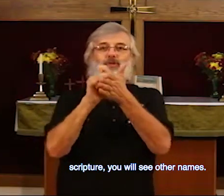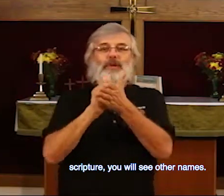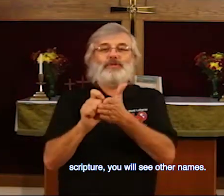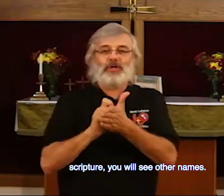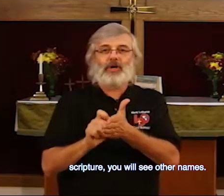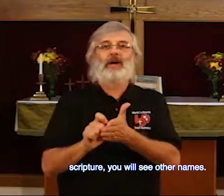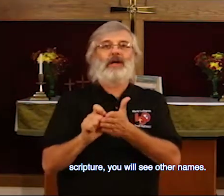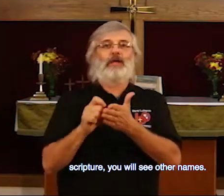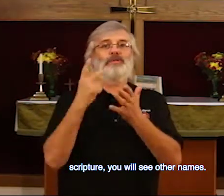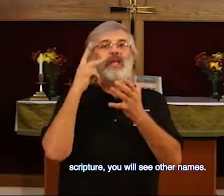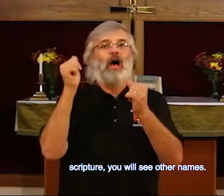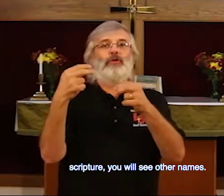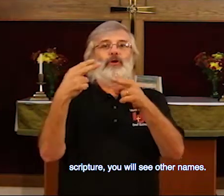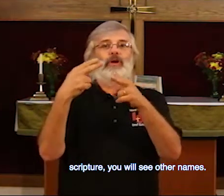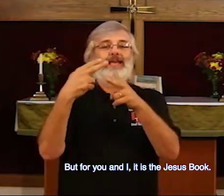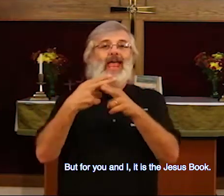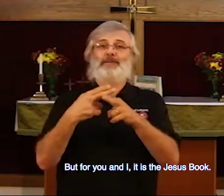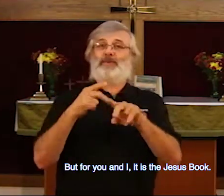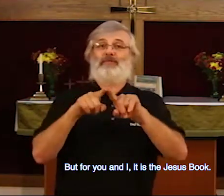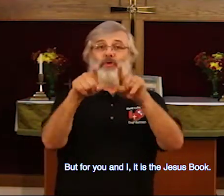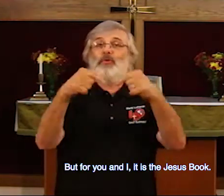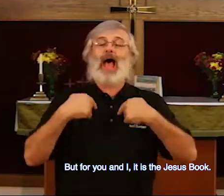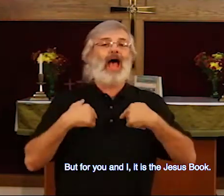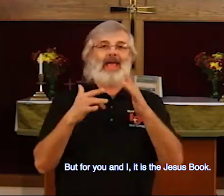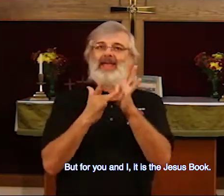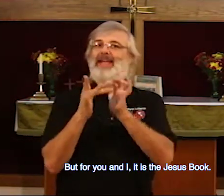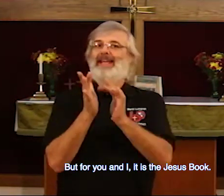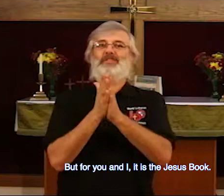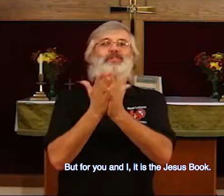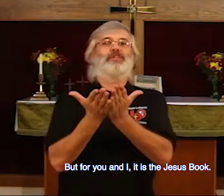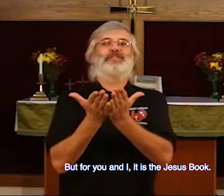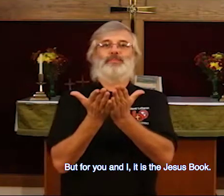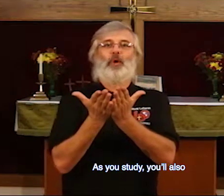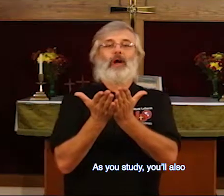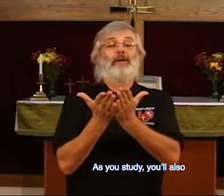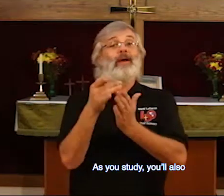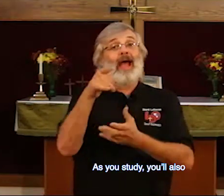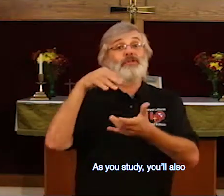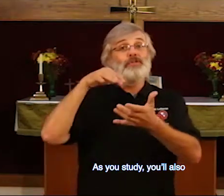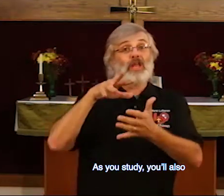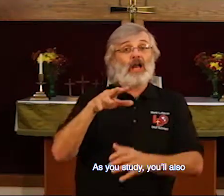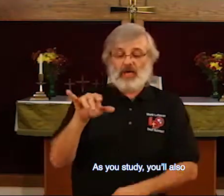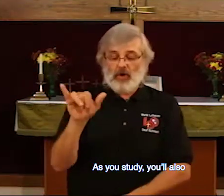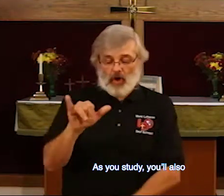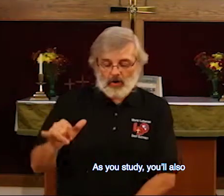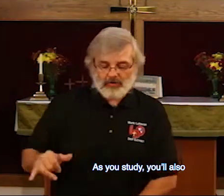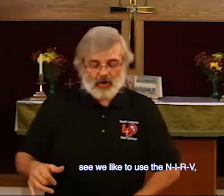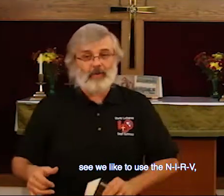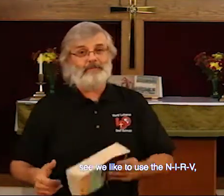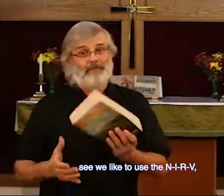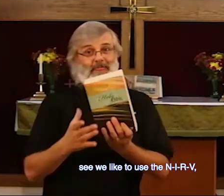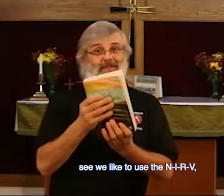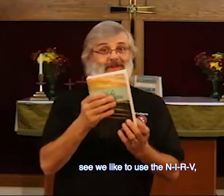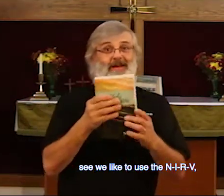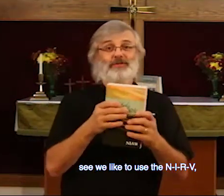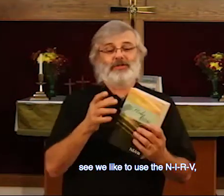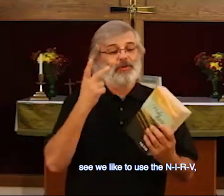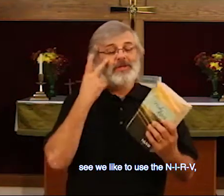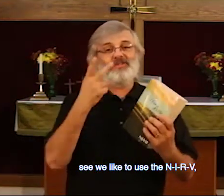Scripture, you will see other names, but for you and I, it is the Jesus book. As you study, you'll also, this, you will